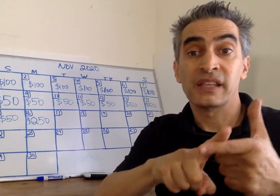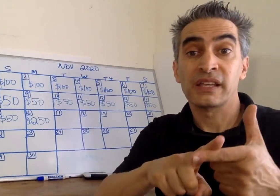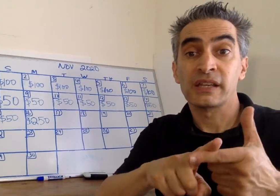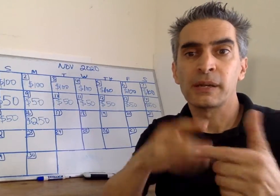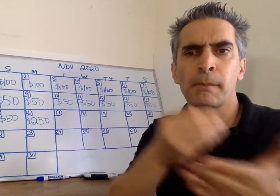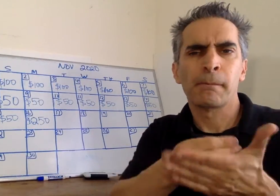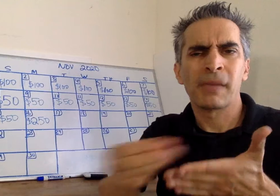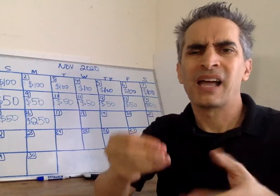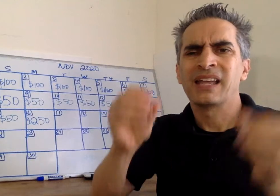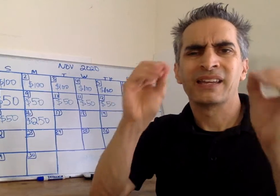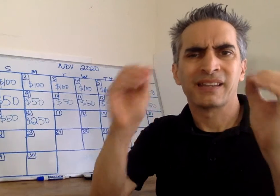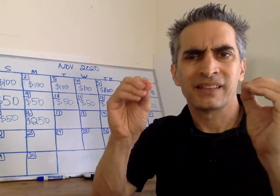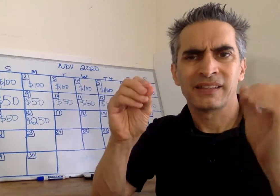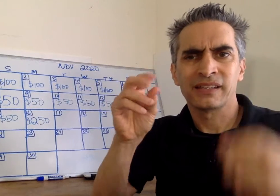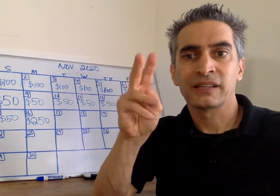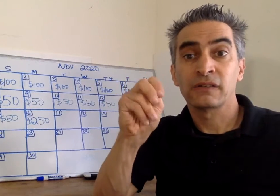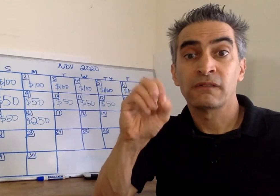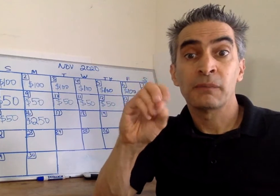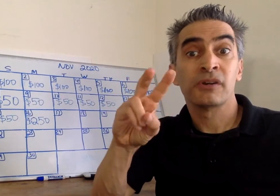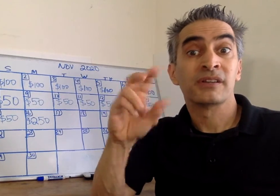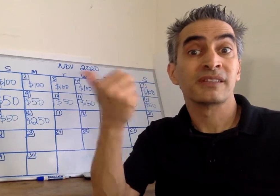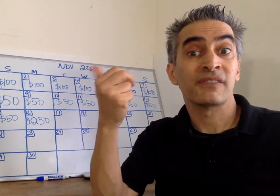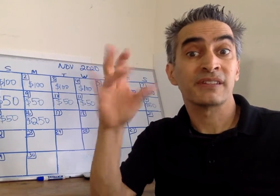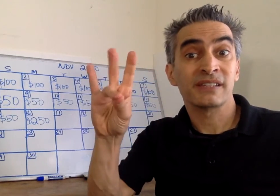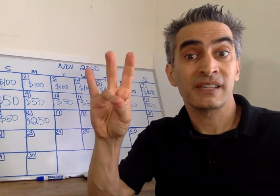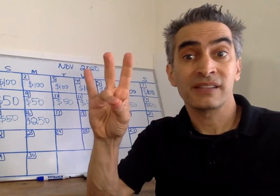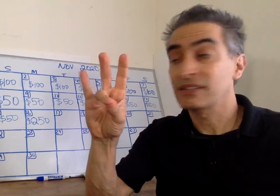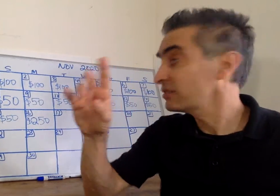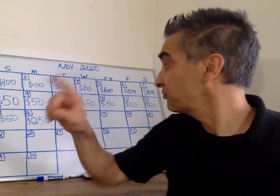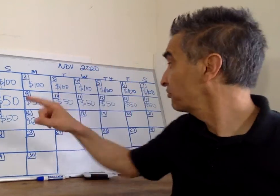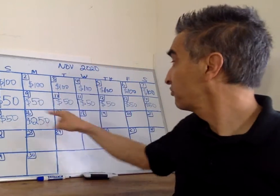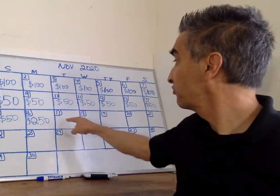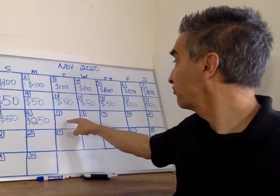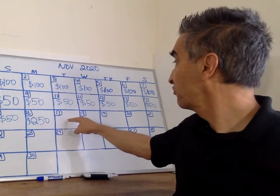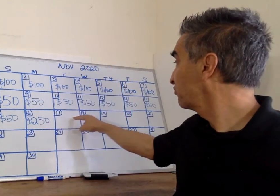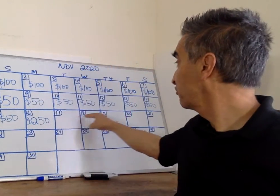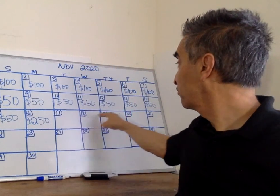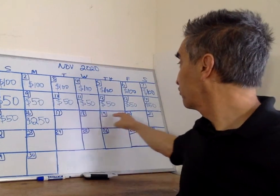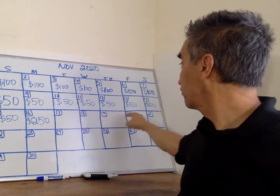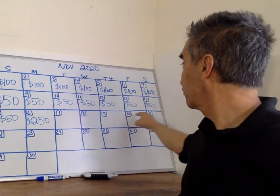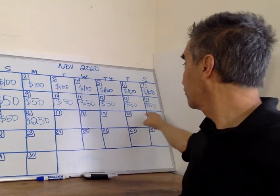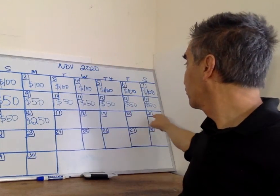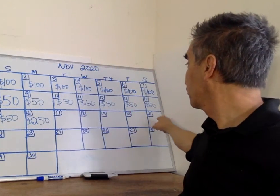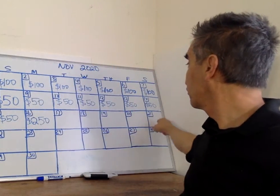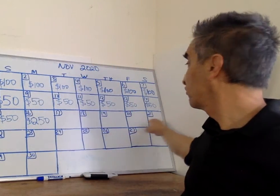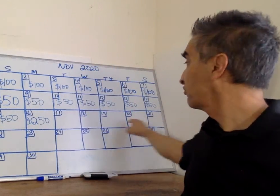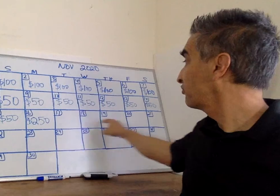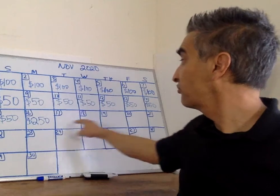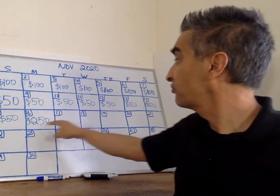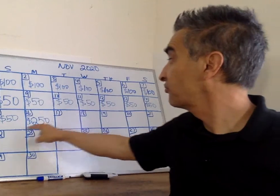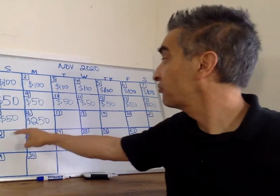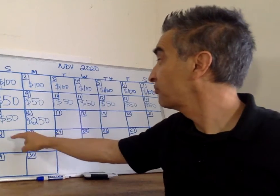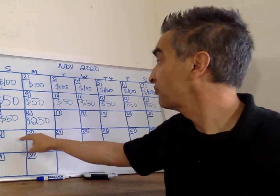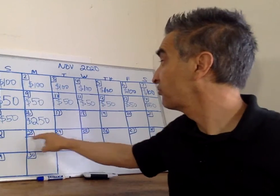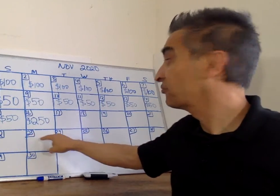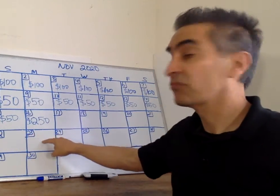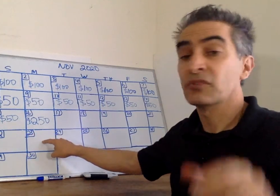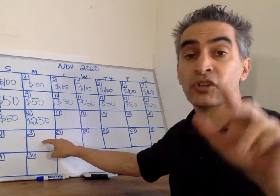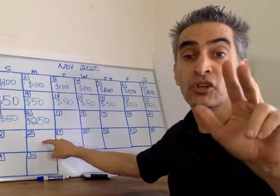Then, you don't buy anything on November 17th, all the way through to